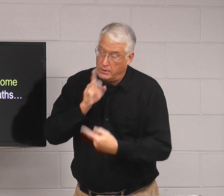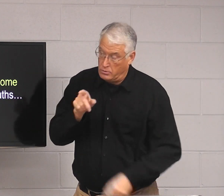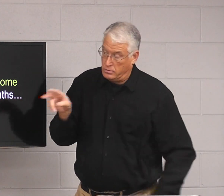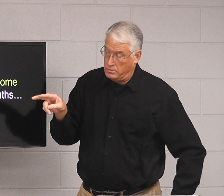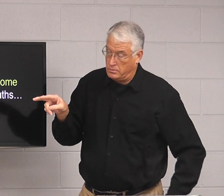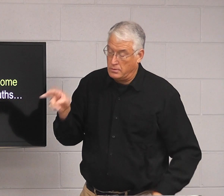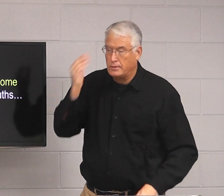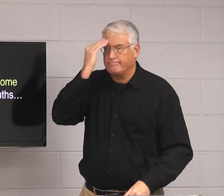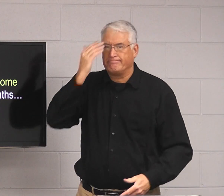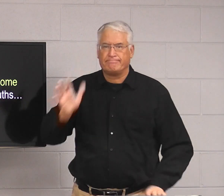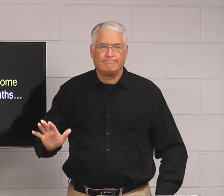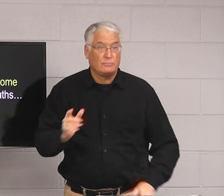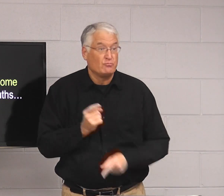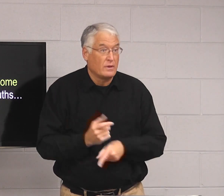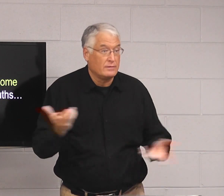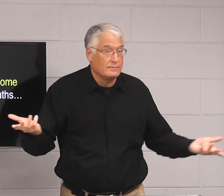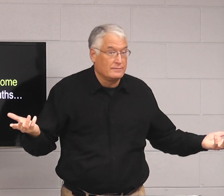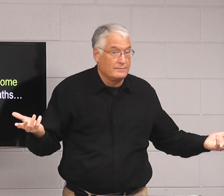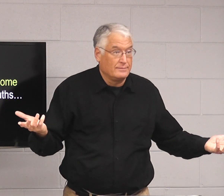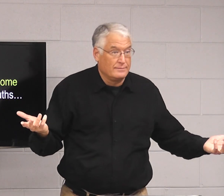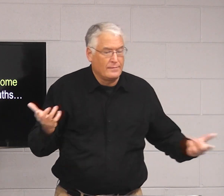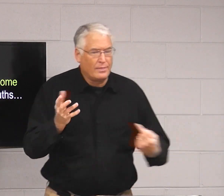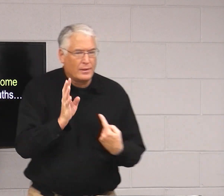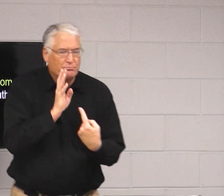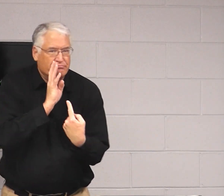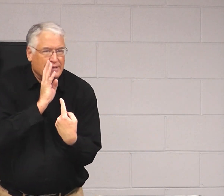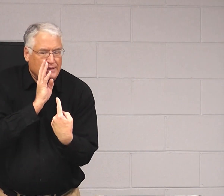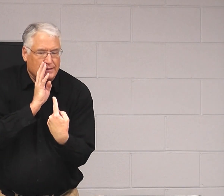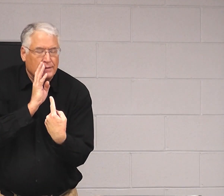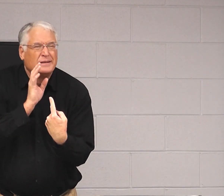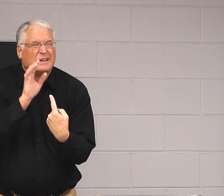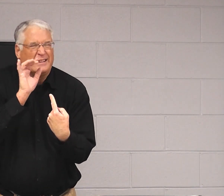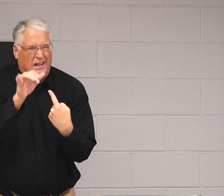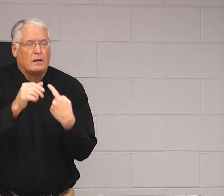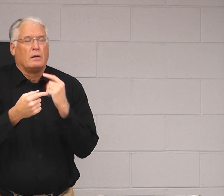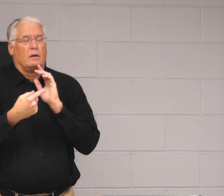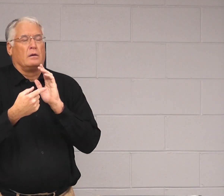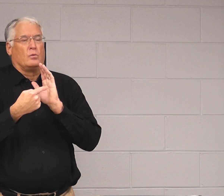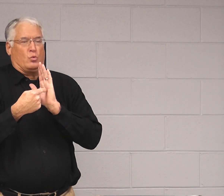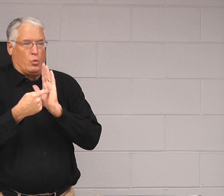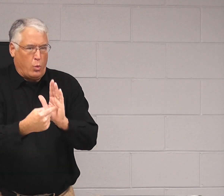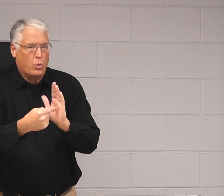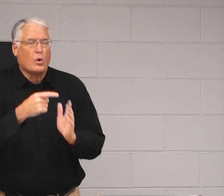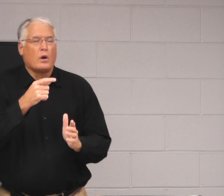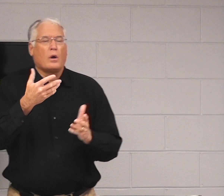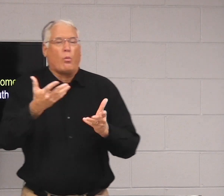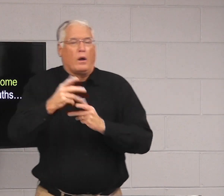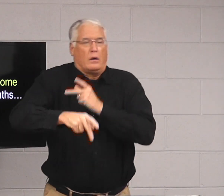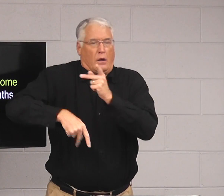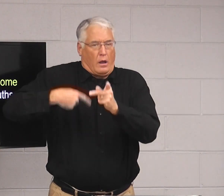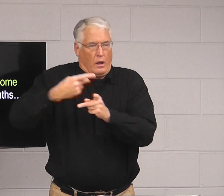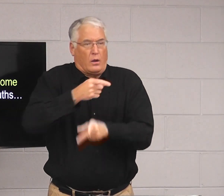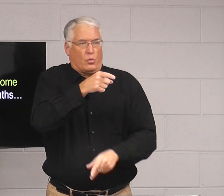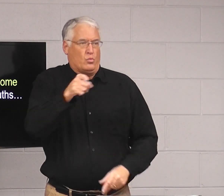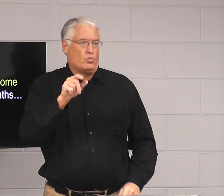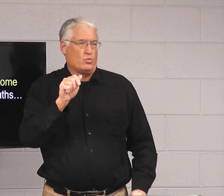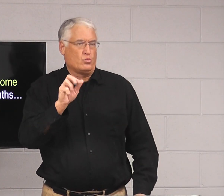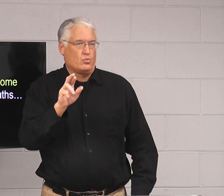But when you speak to them, you'll know right away. By their speech. It shows what kind of